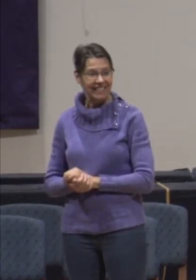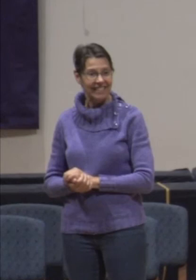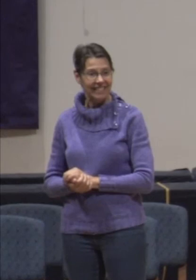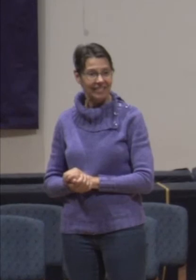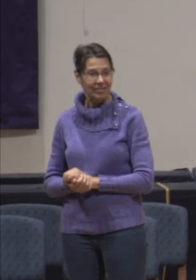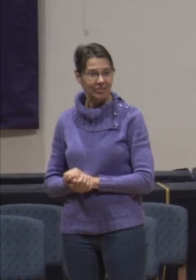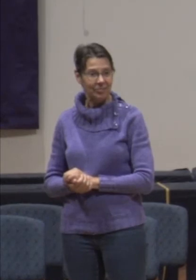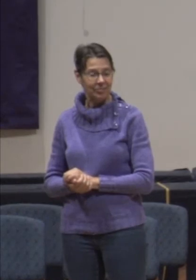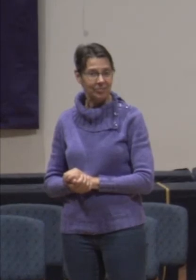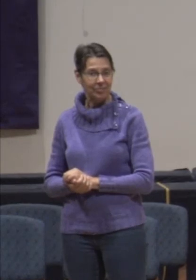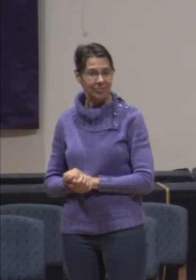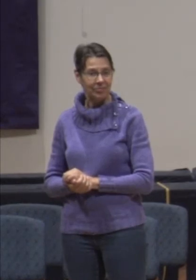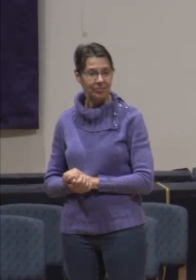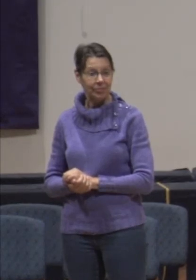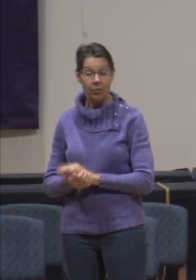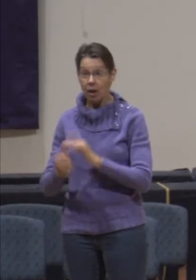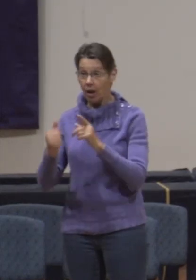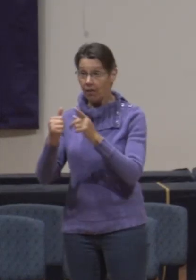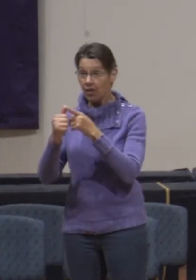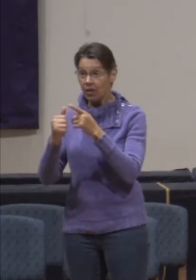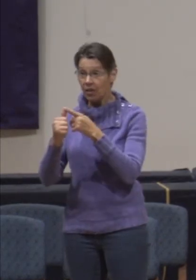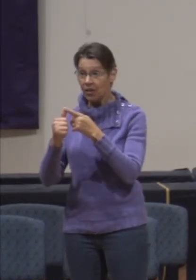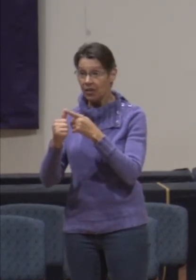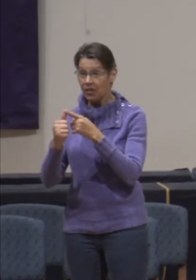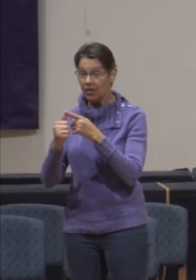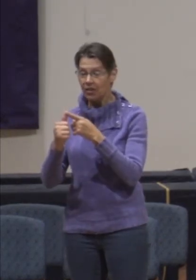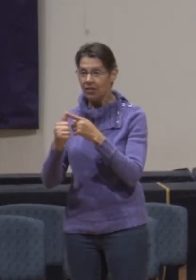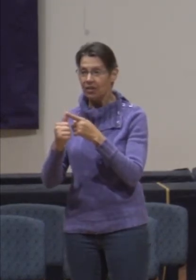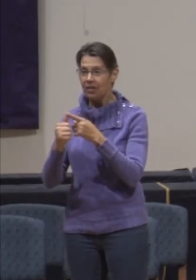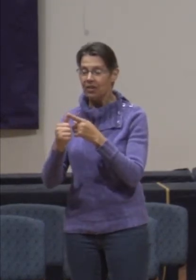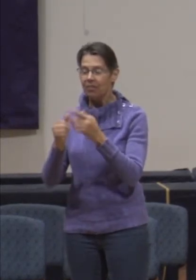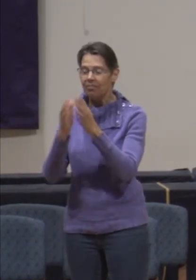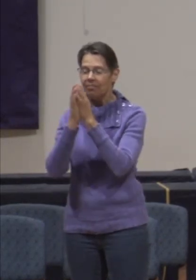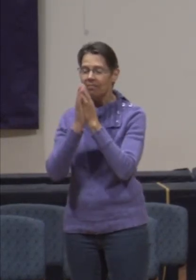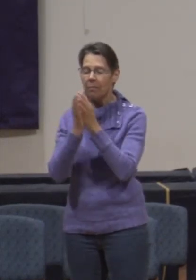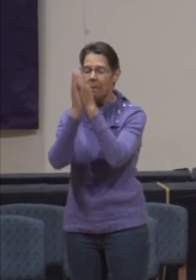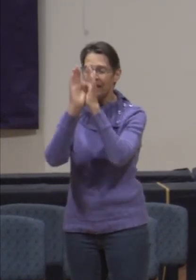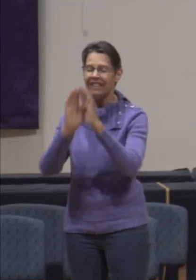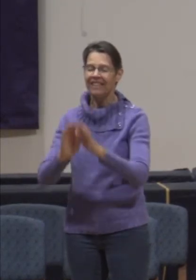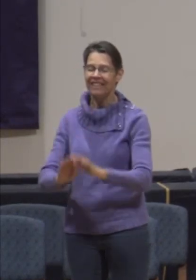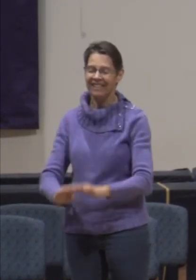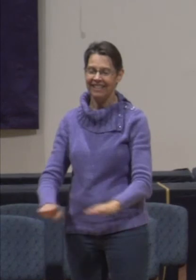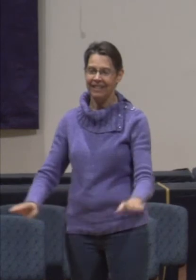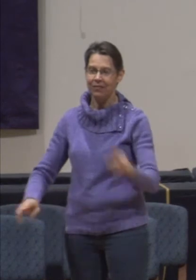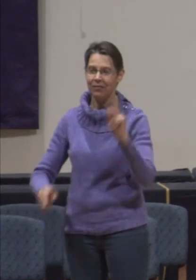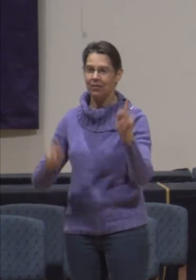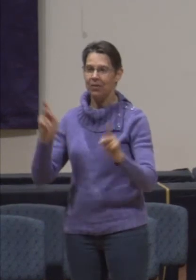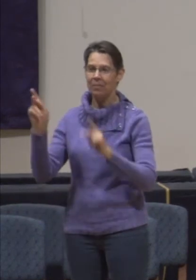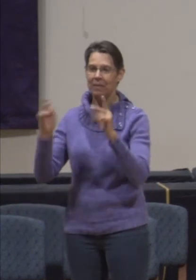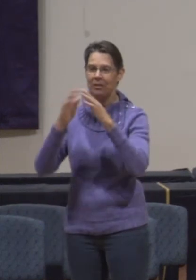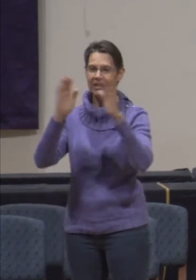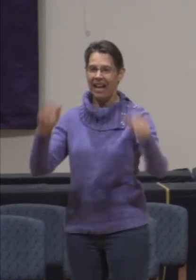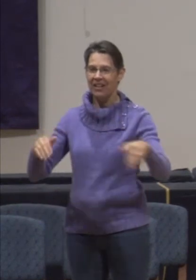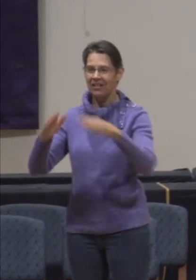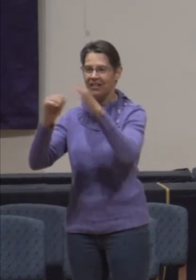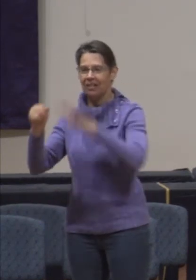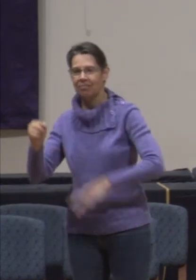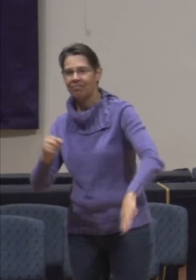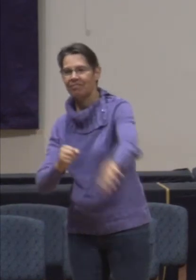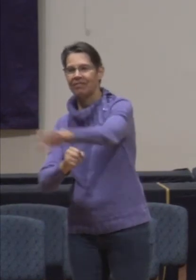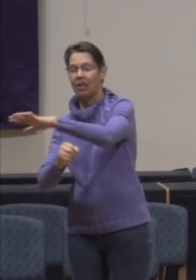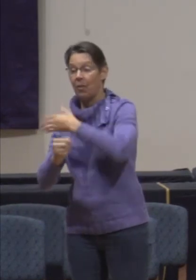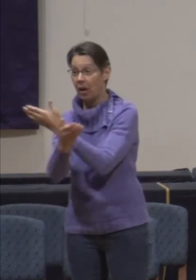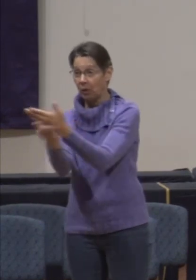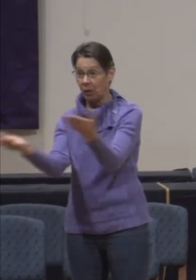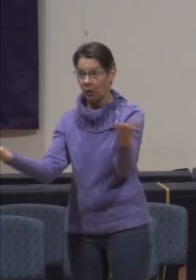first to wish peace on the houses of those around you. In our city,